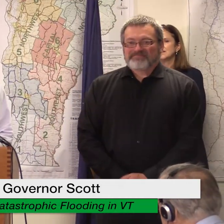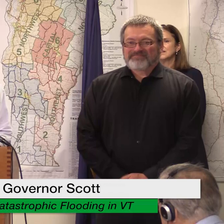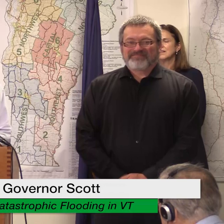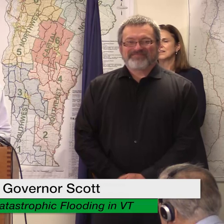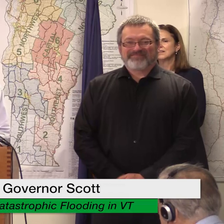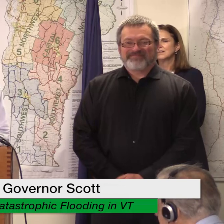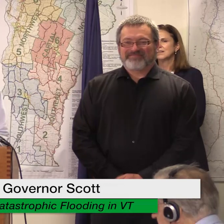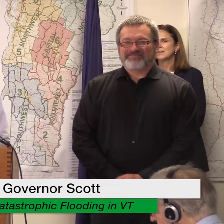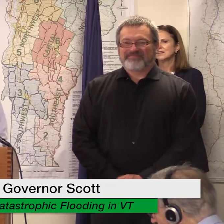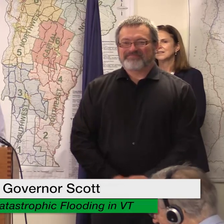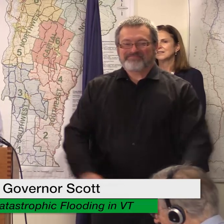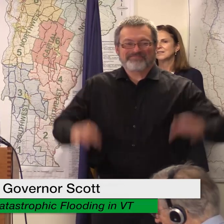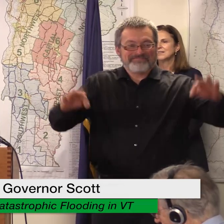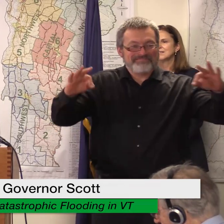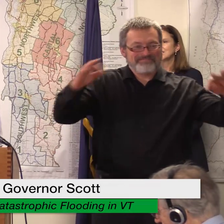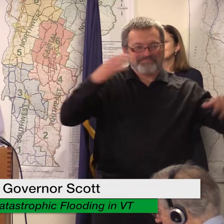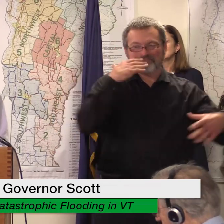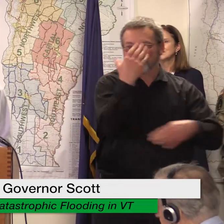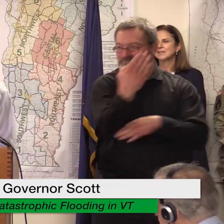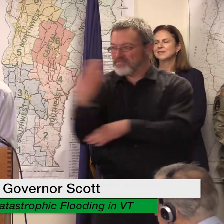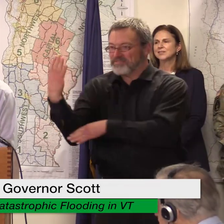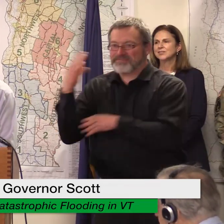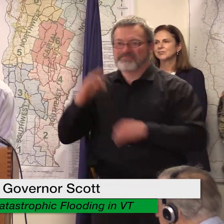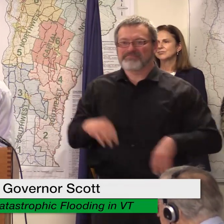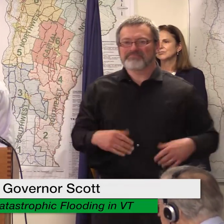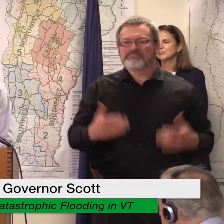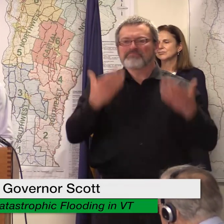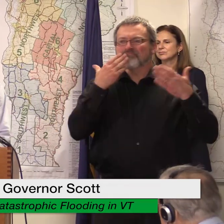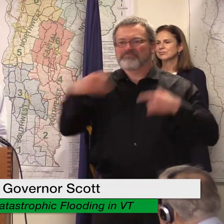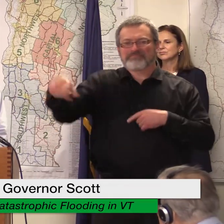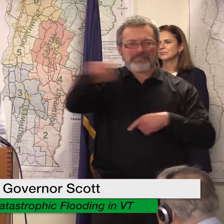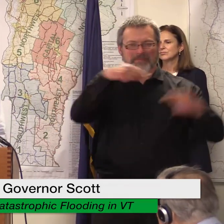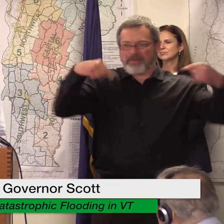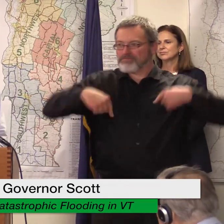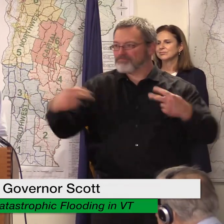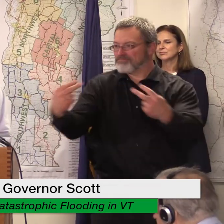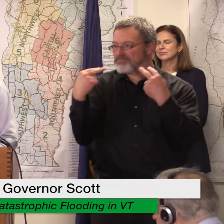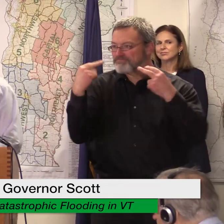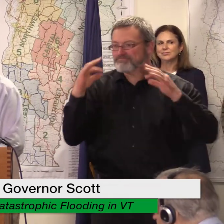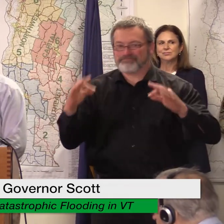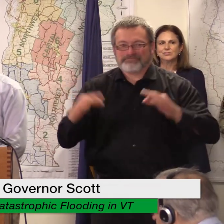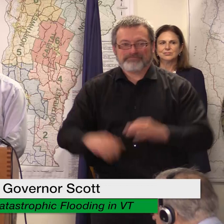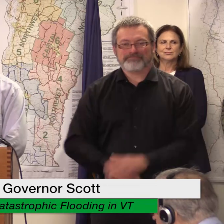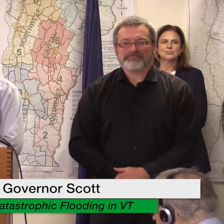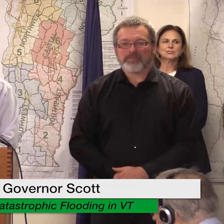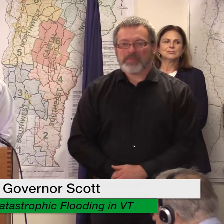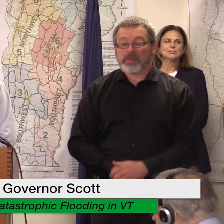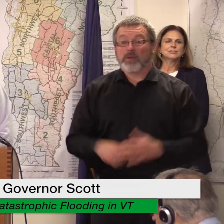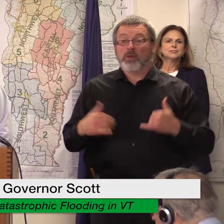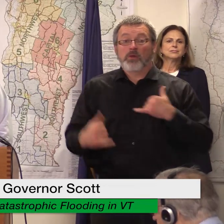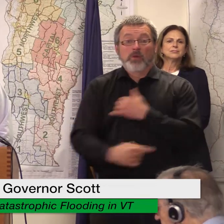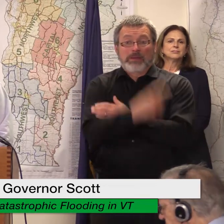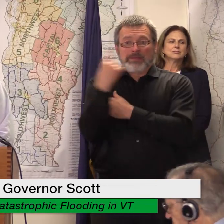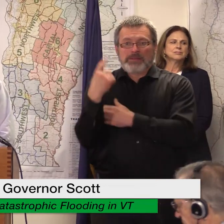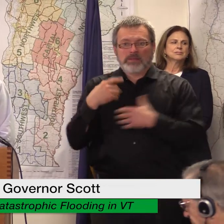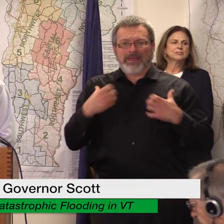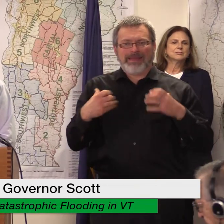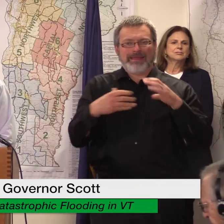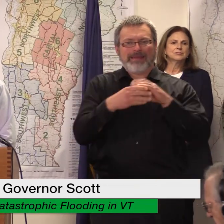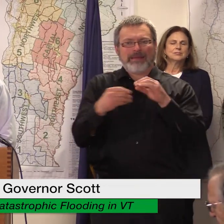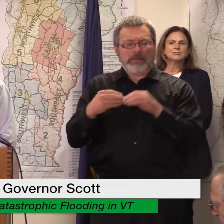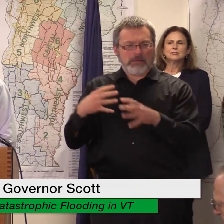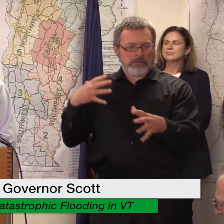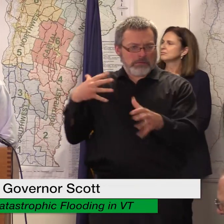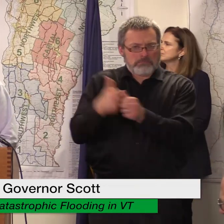good morning everyone and thank you very much for tuning in today we'll have our typical situational update from Commissioner